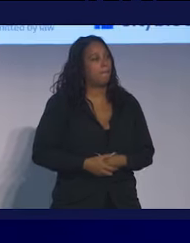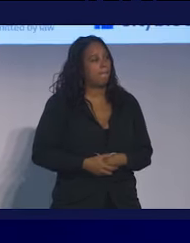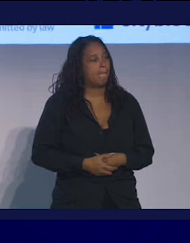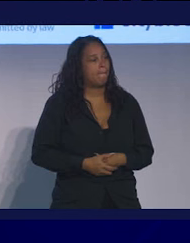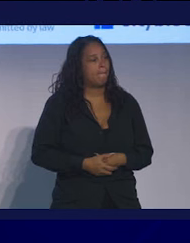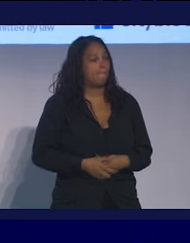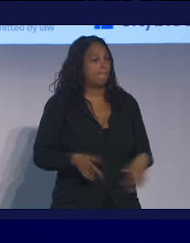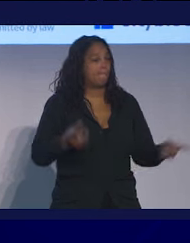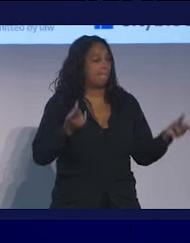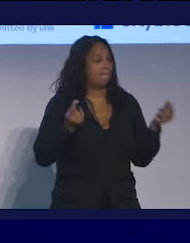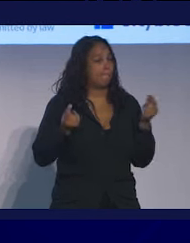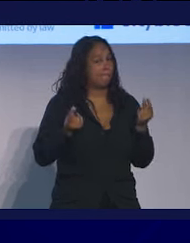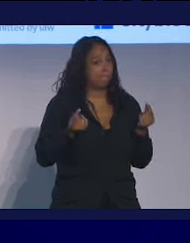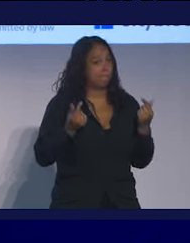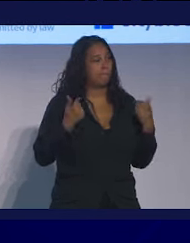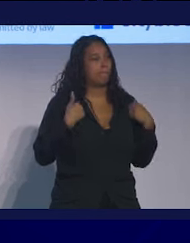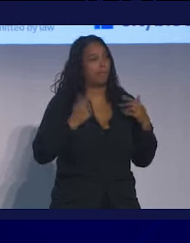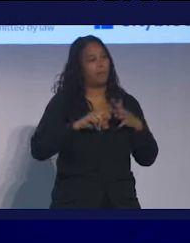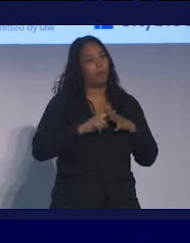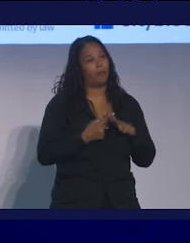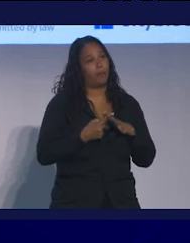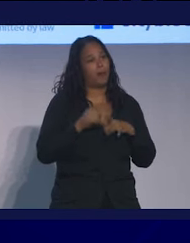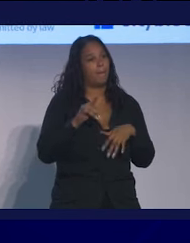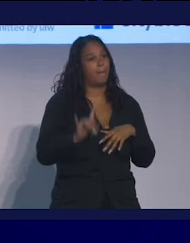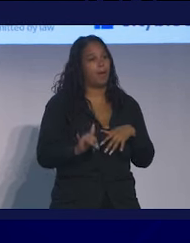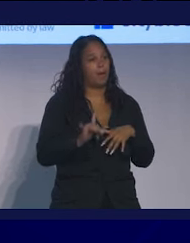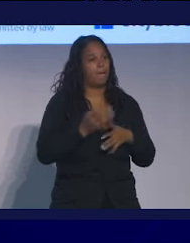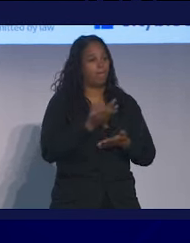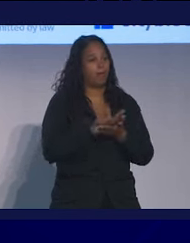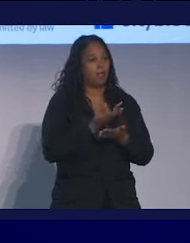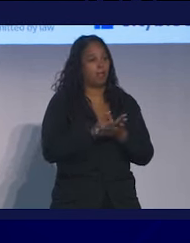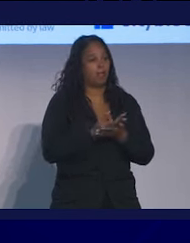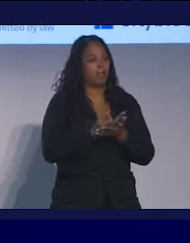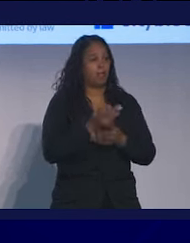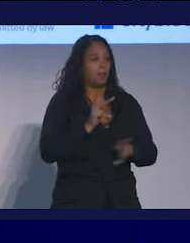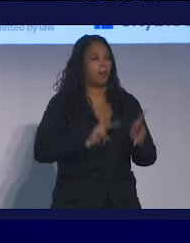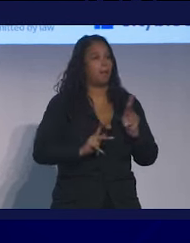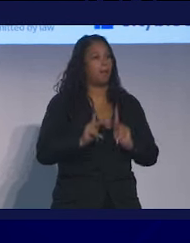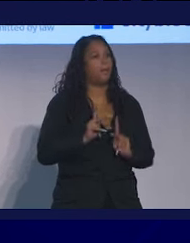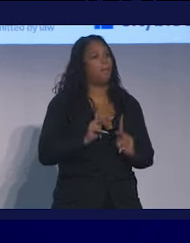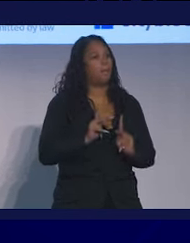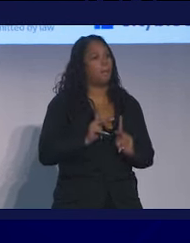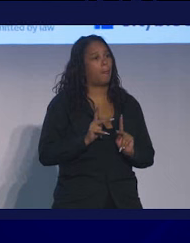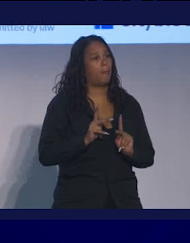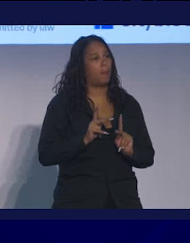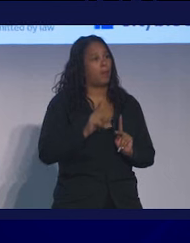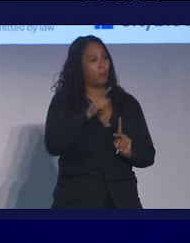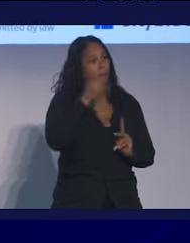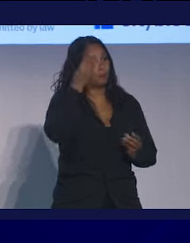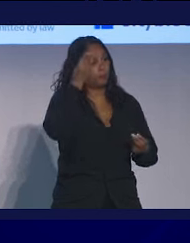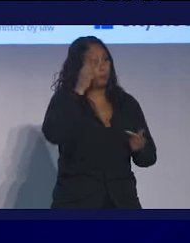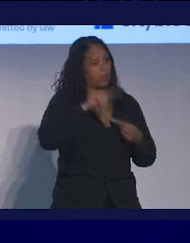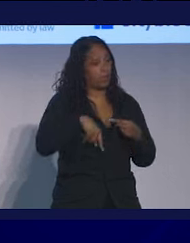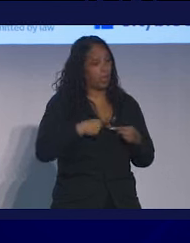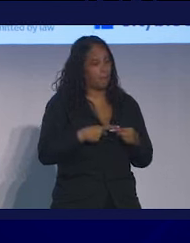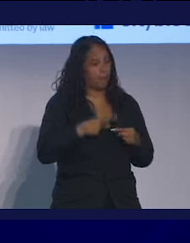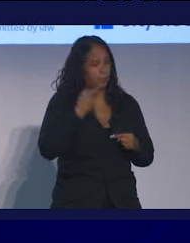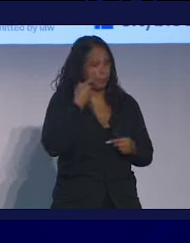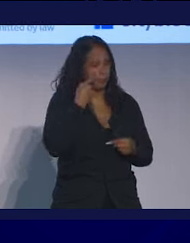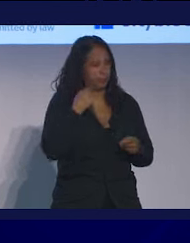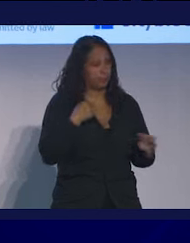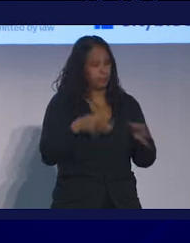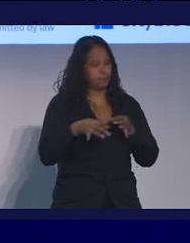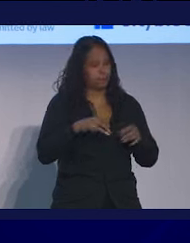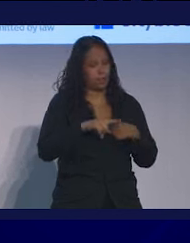So what do we do? So we start by finding people. When you think about, again, that patient story I talked about,